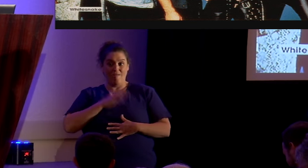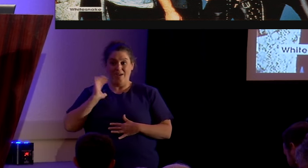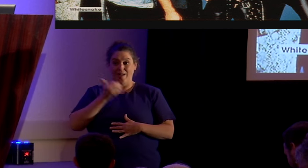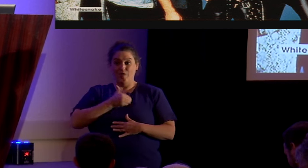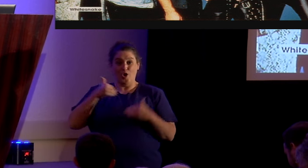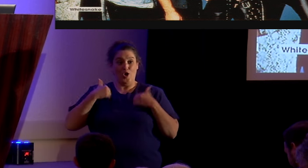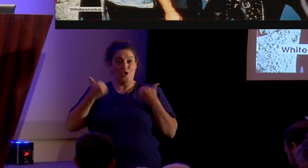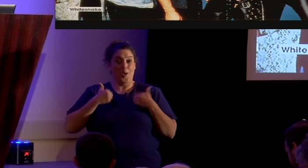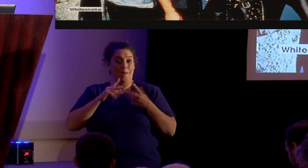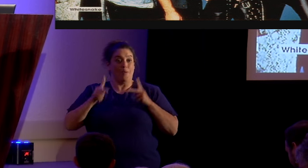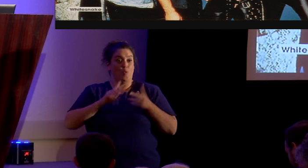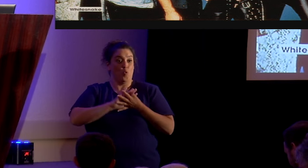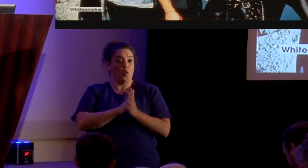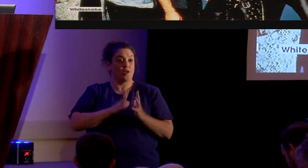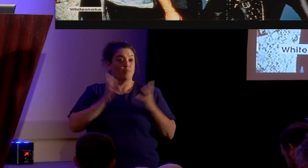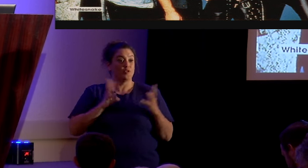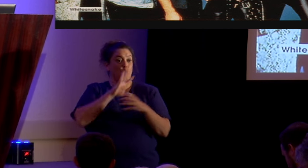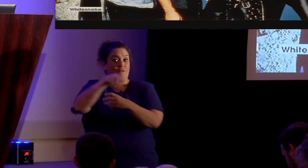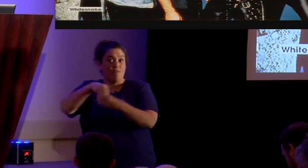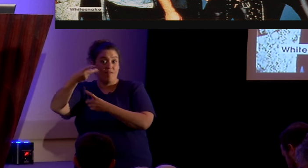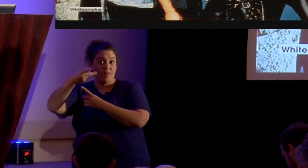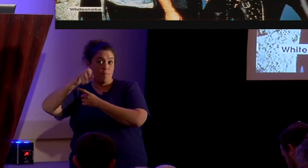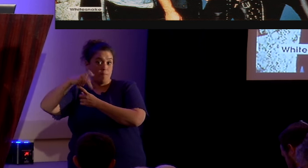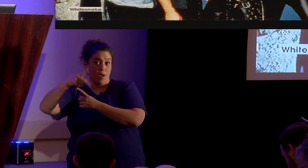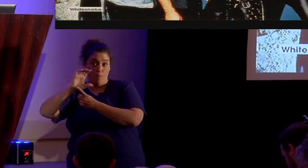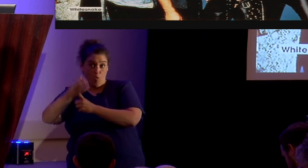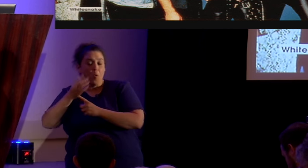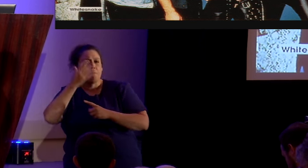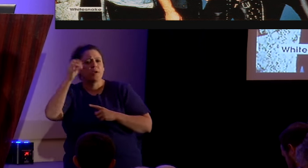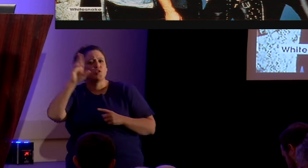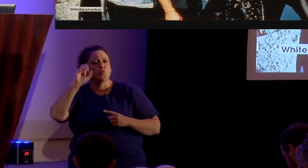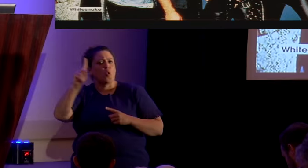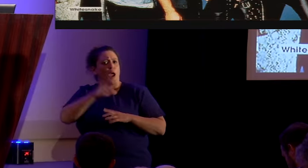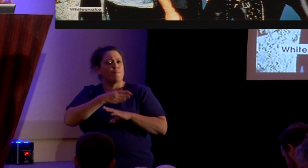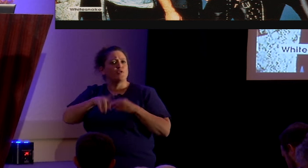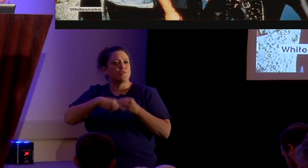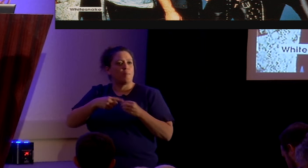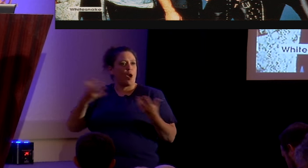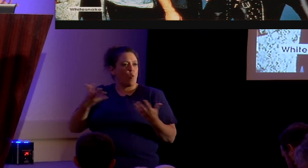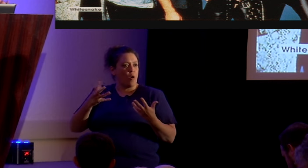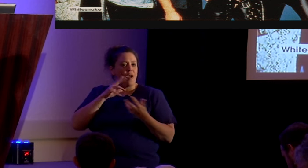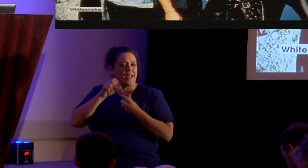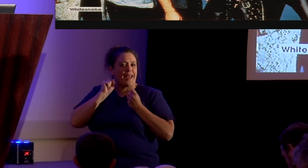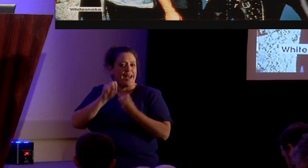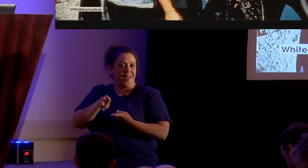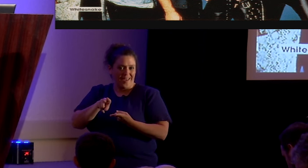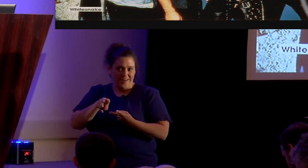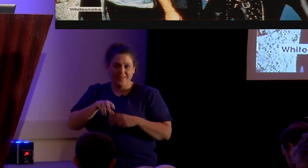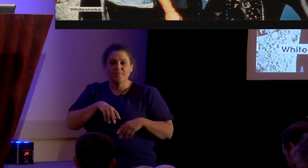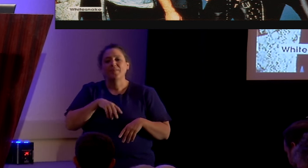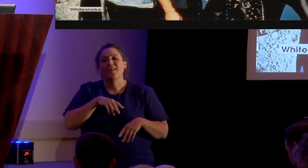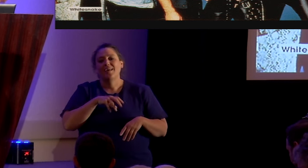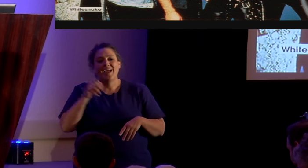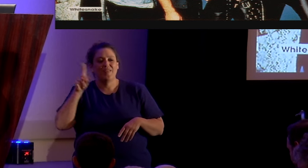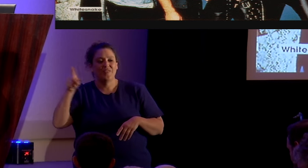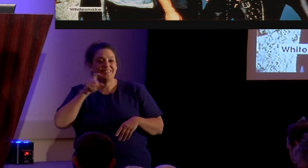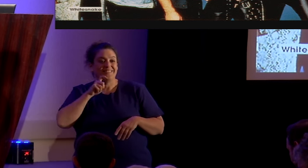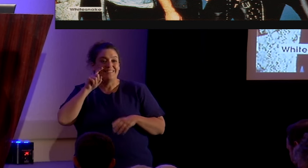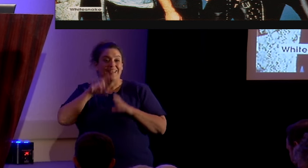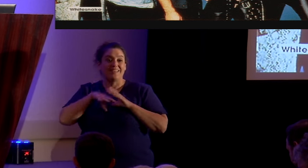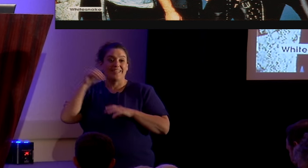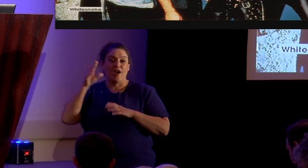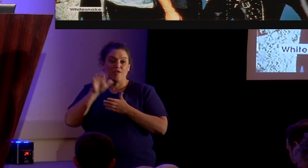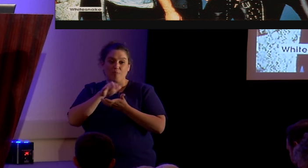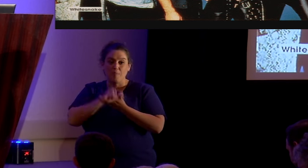were becoming so involved in pop culture after all rock music is about what getting laid this is sex out of marriage